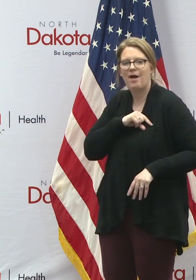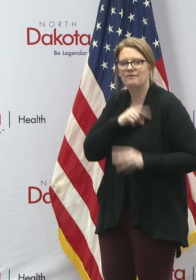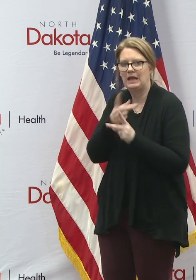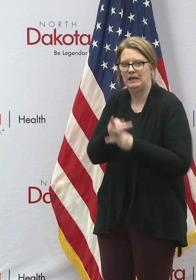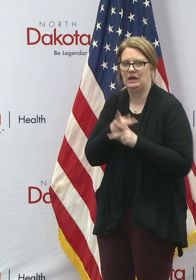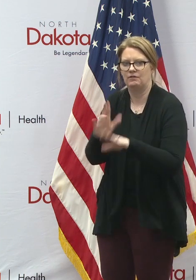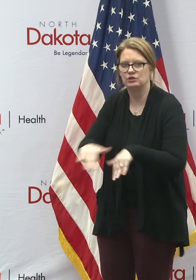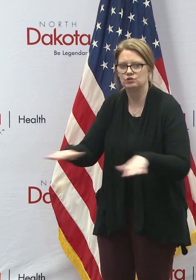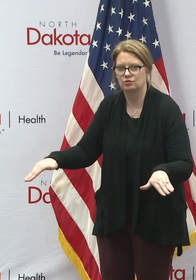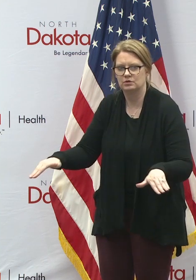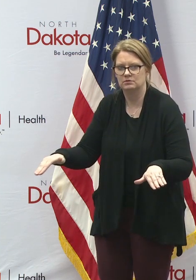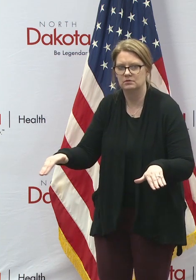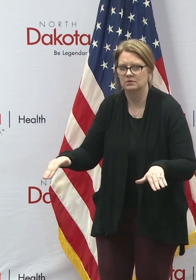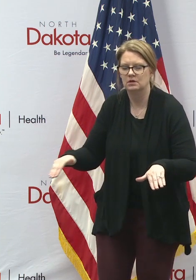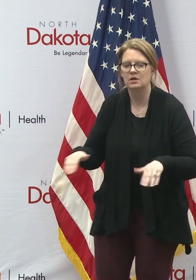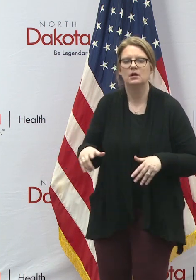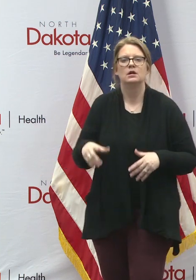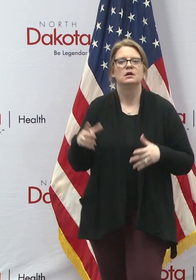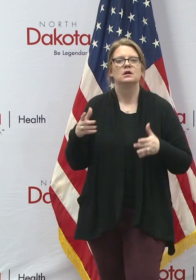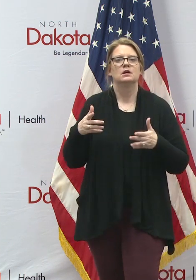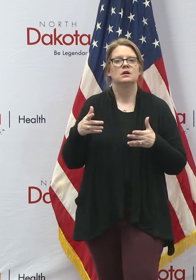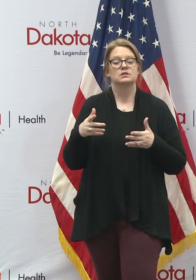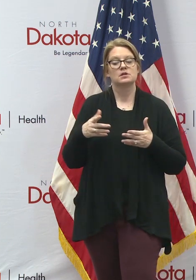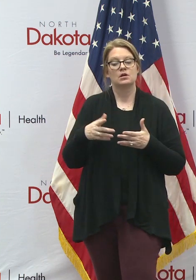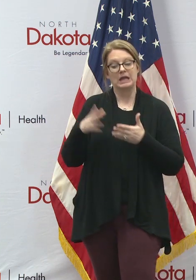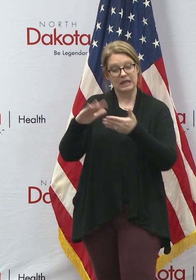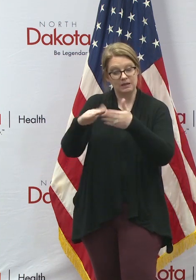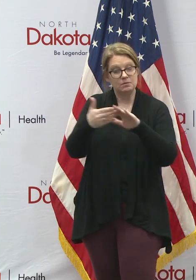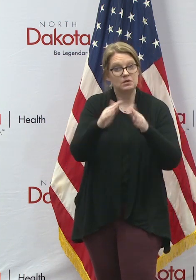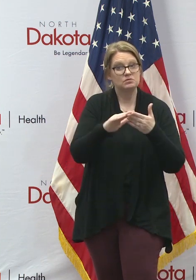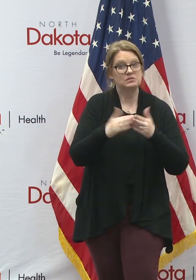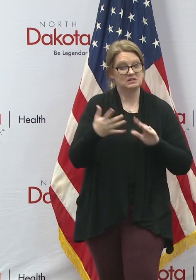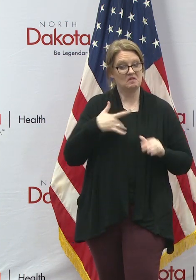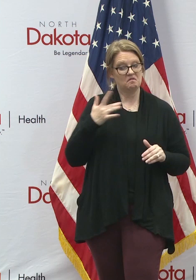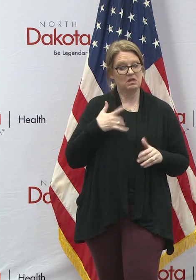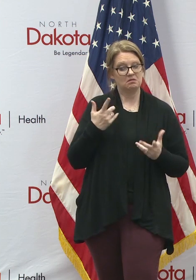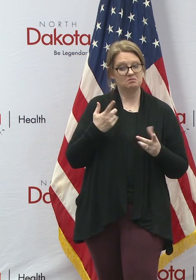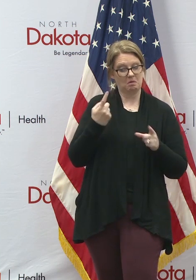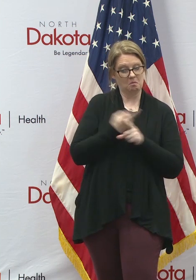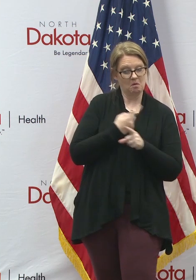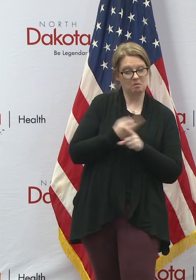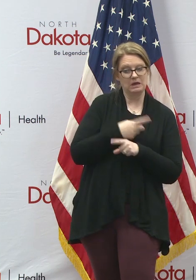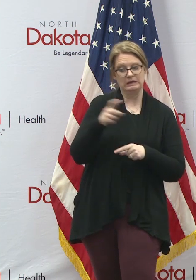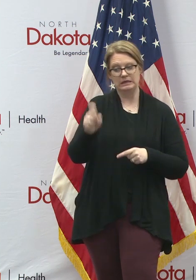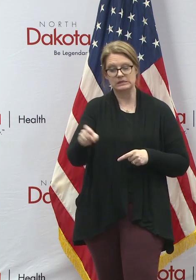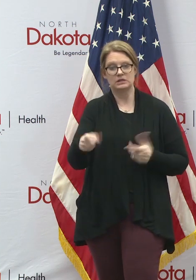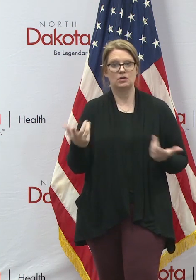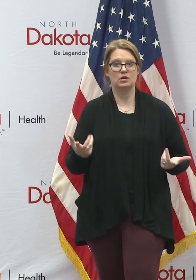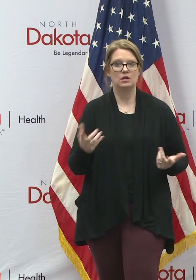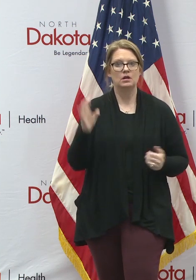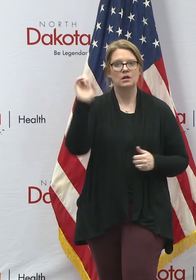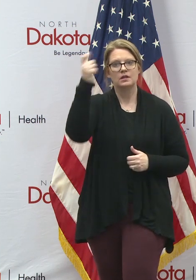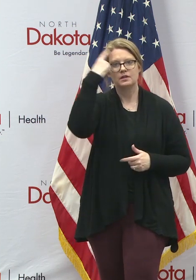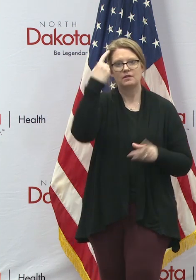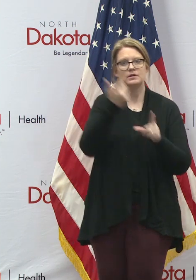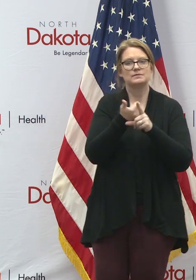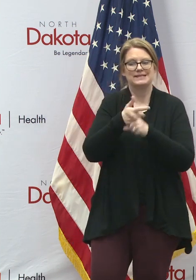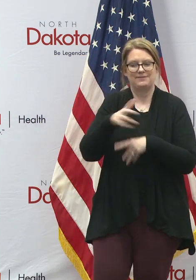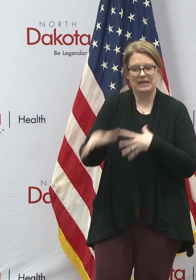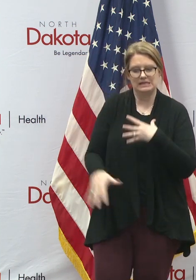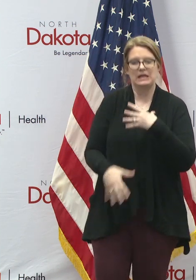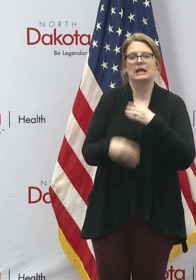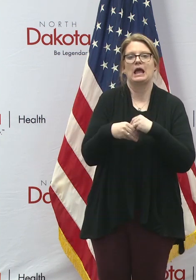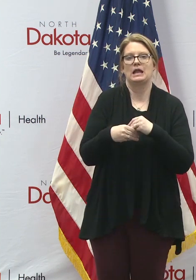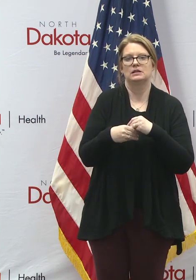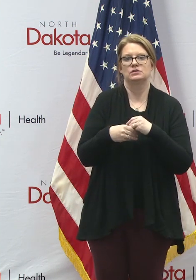communities to do this where they deem it necessary and appropriate, the governor has amended the executive order